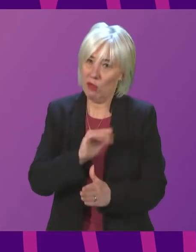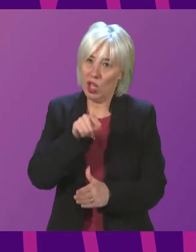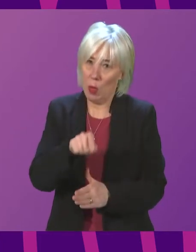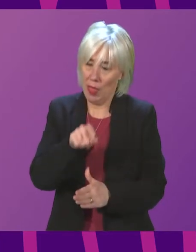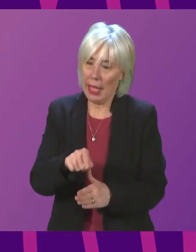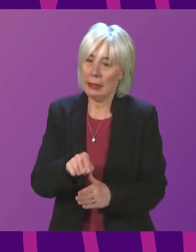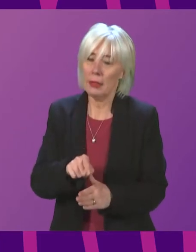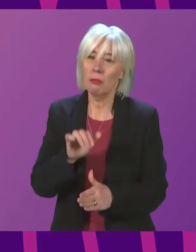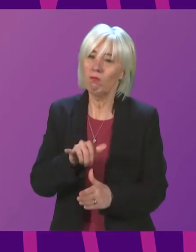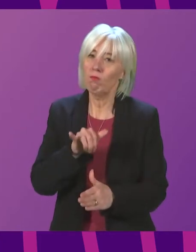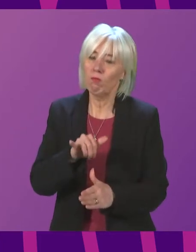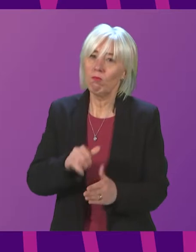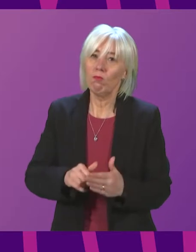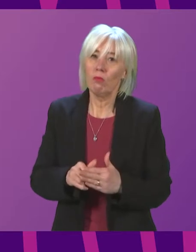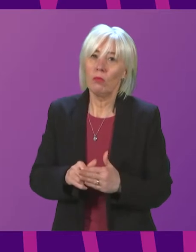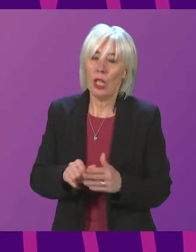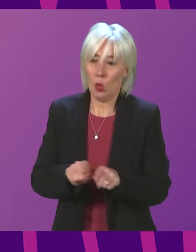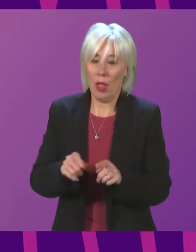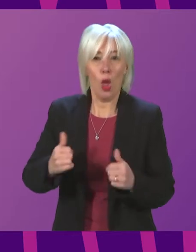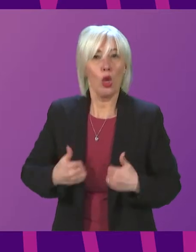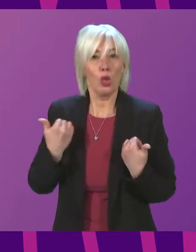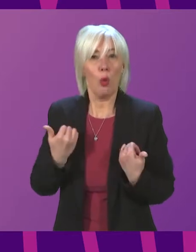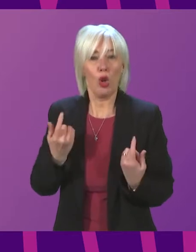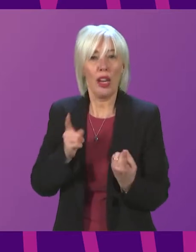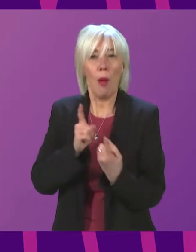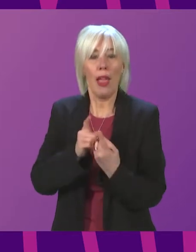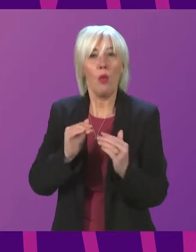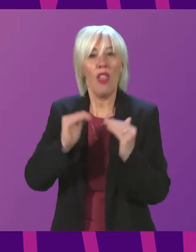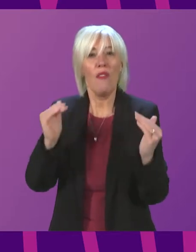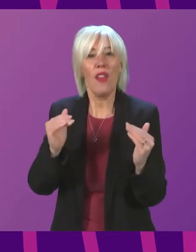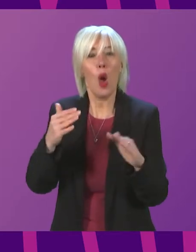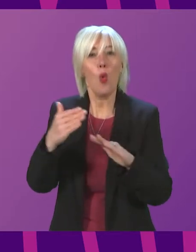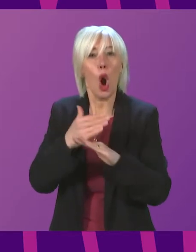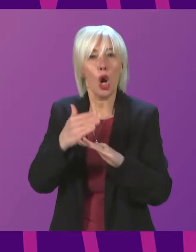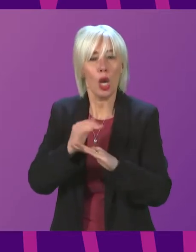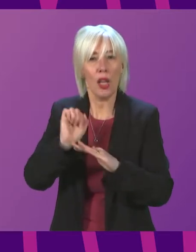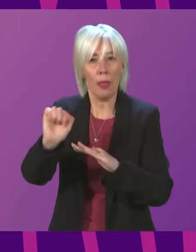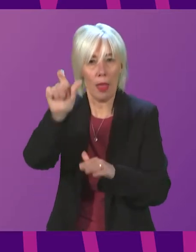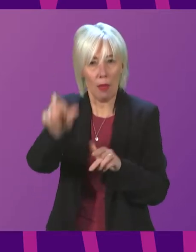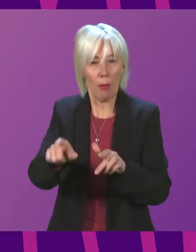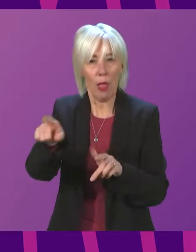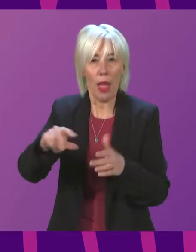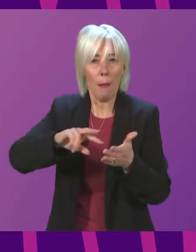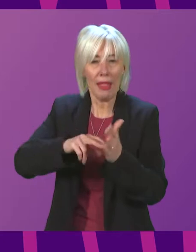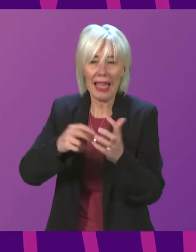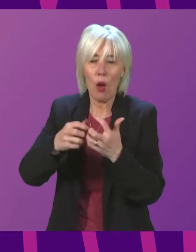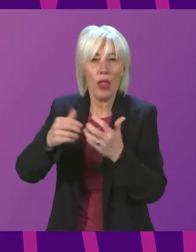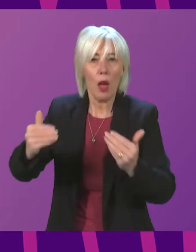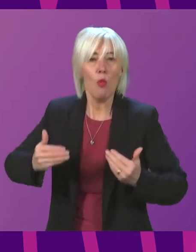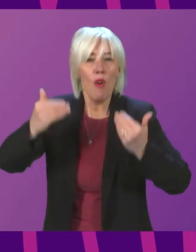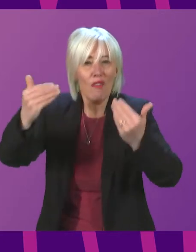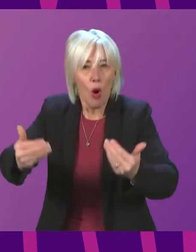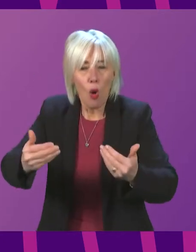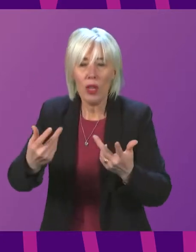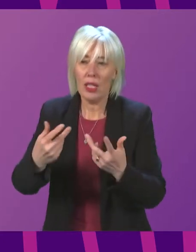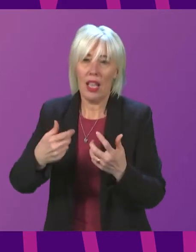increasingly so. And this morning I actually met with the fair work convention on their plans to move the agenda forward and how the